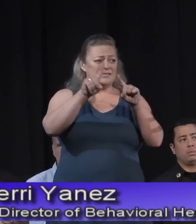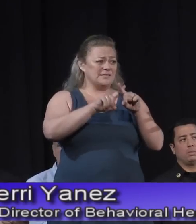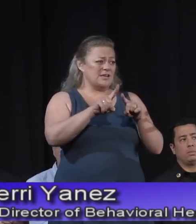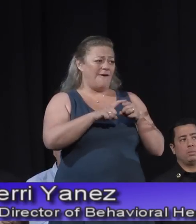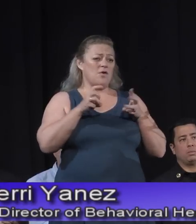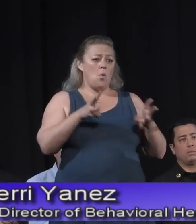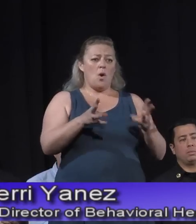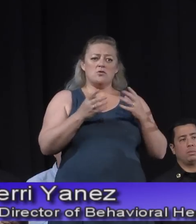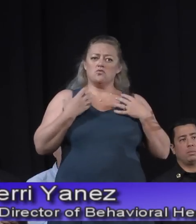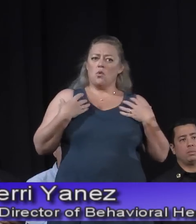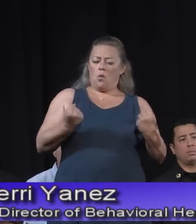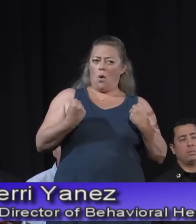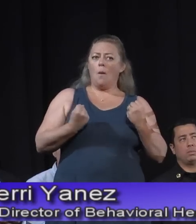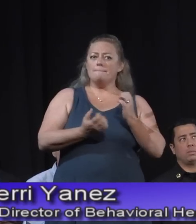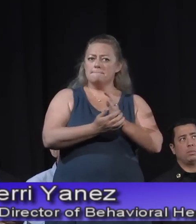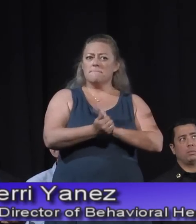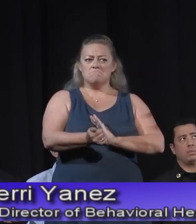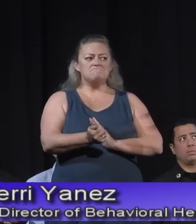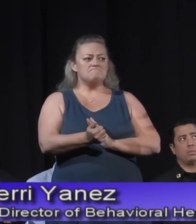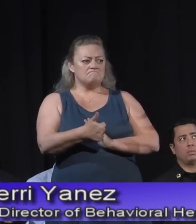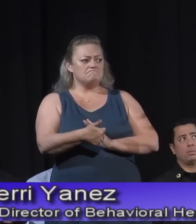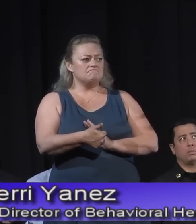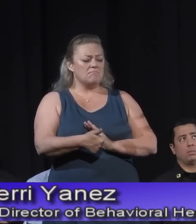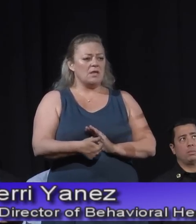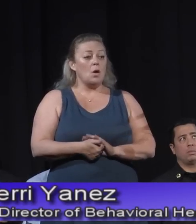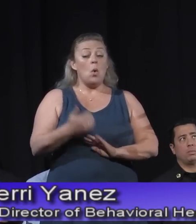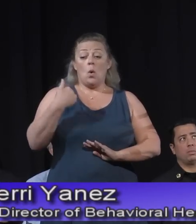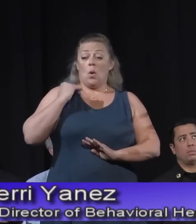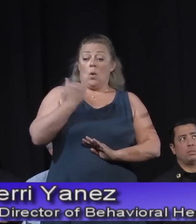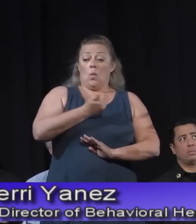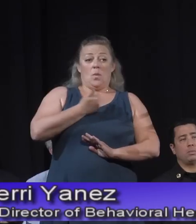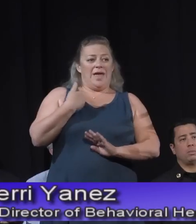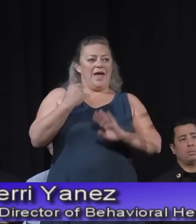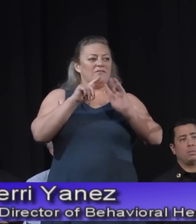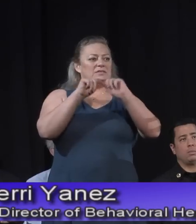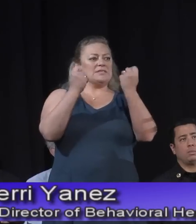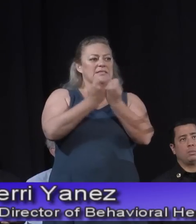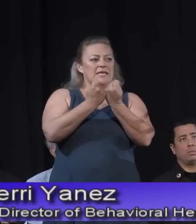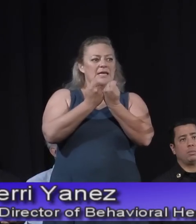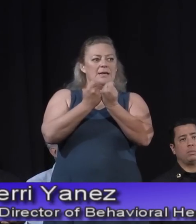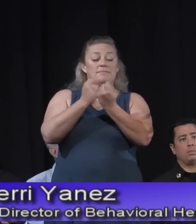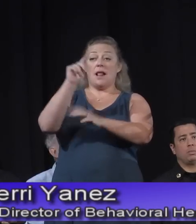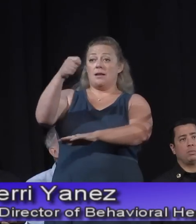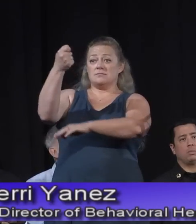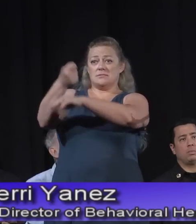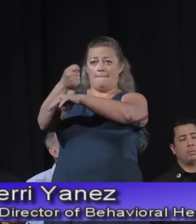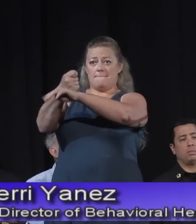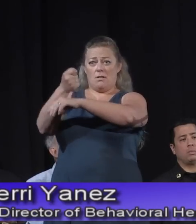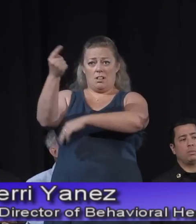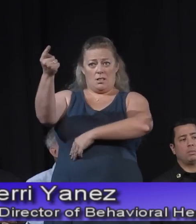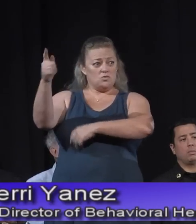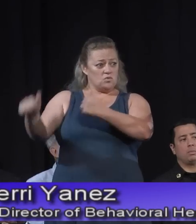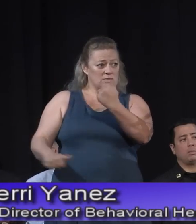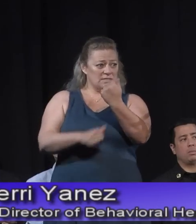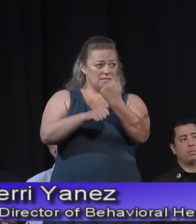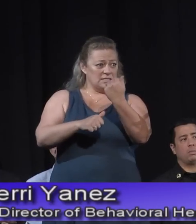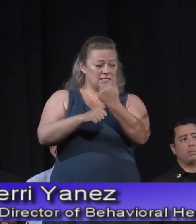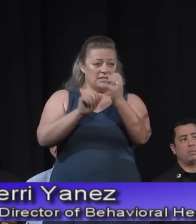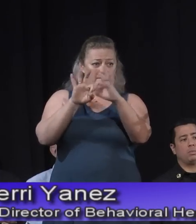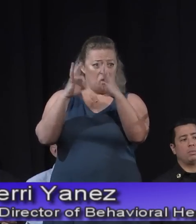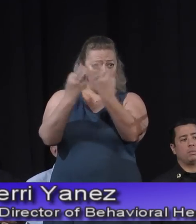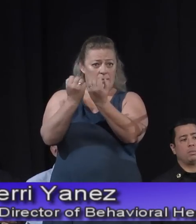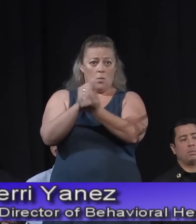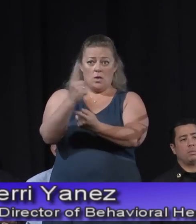we have staff, we have teams out at all of the evacuation centers now. We have a team up at the temple to assist families with any